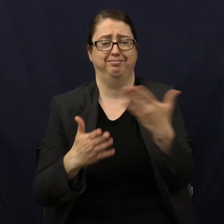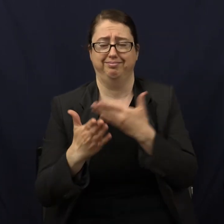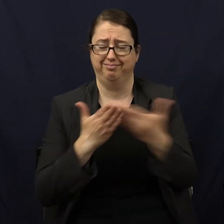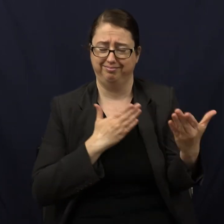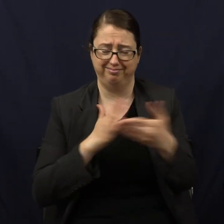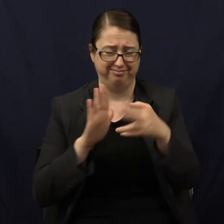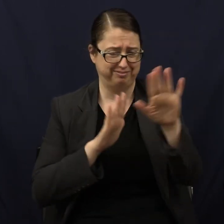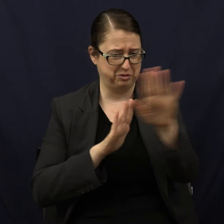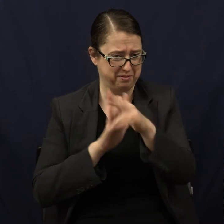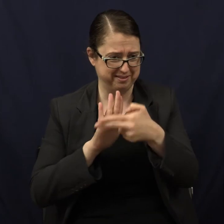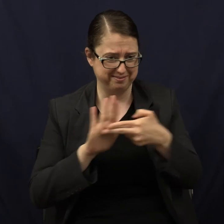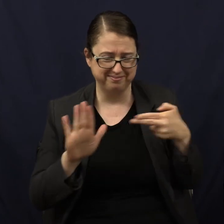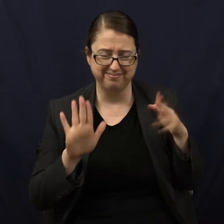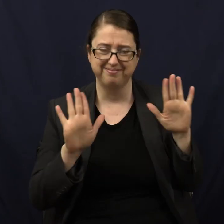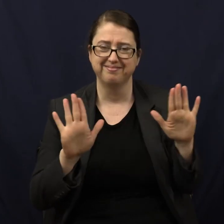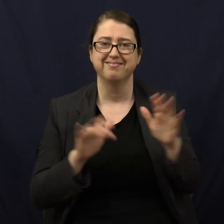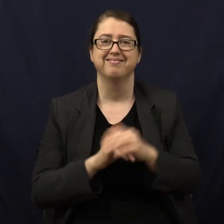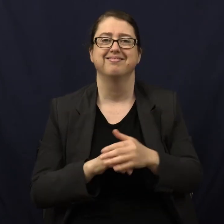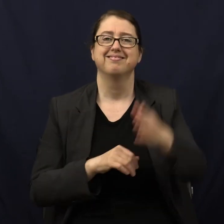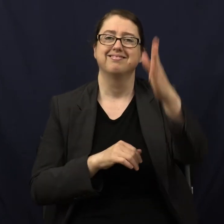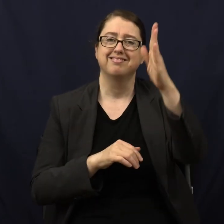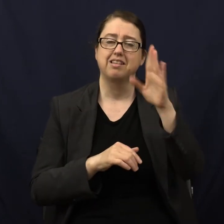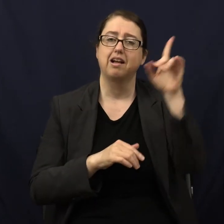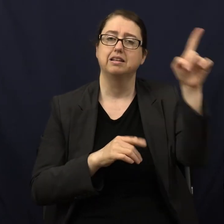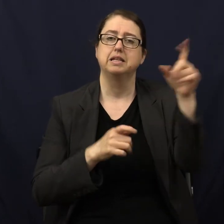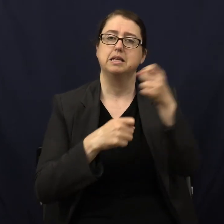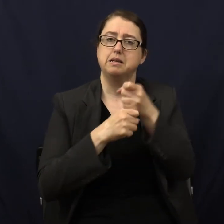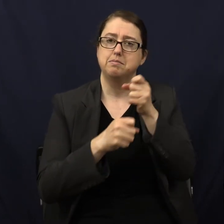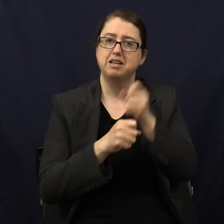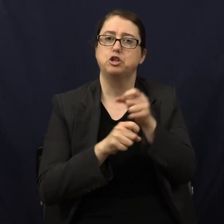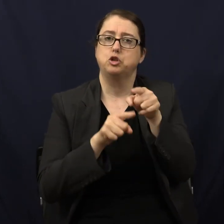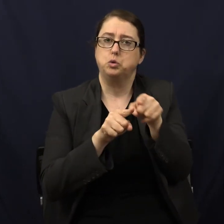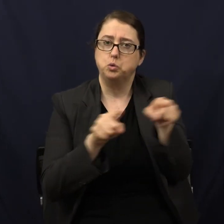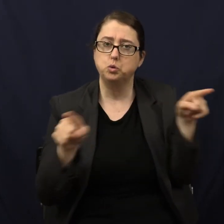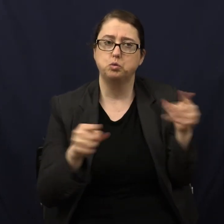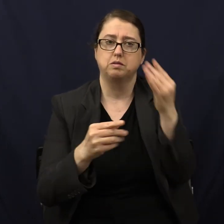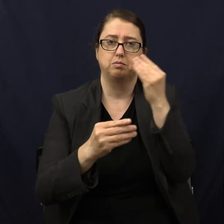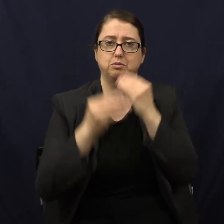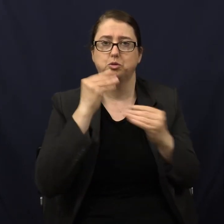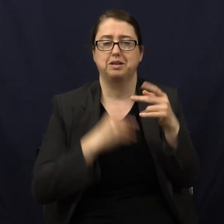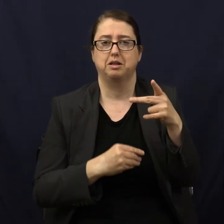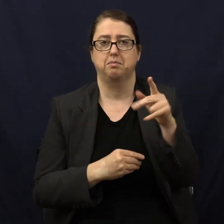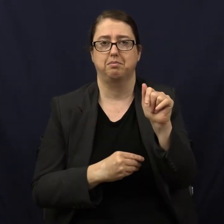you were designed for plants.